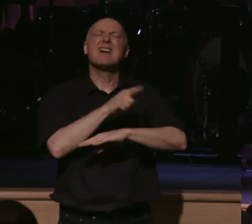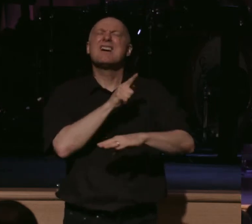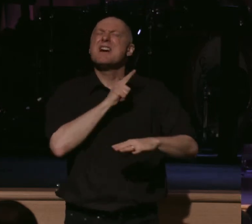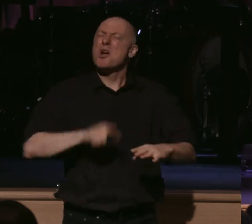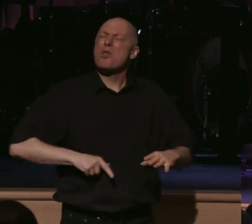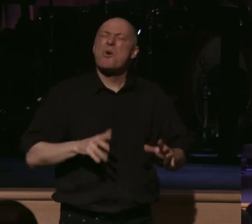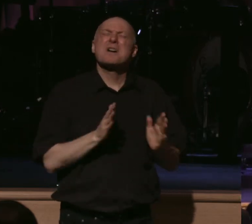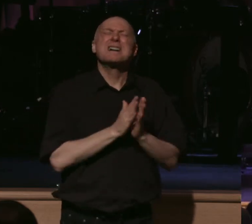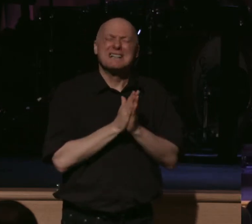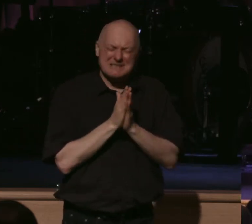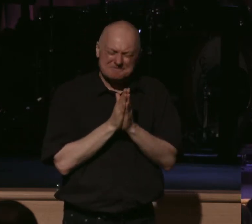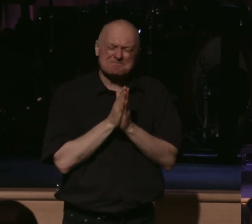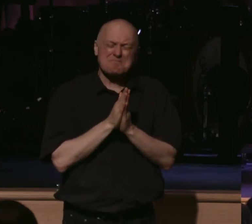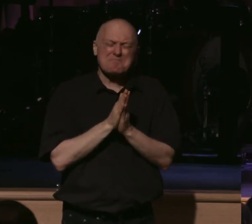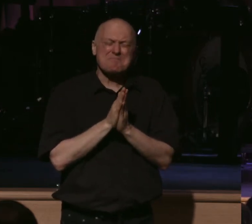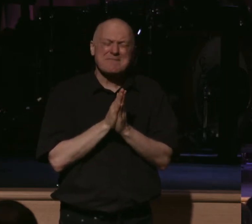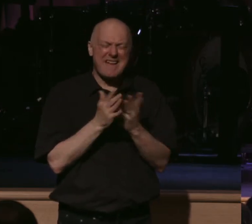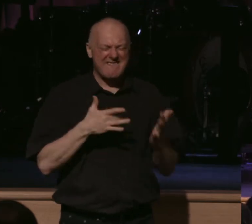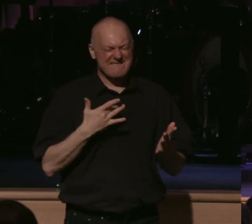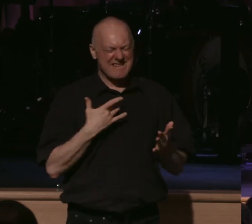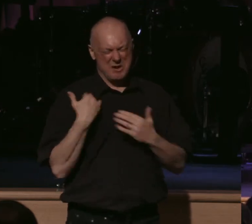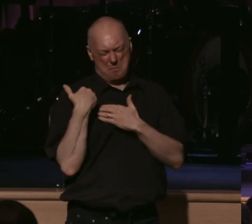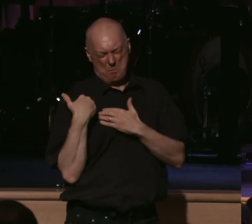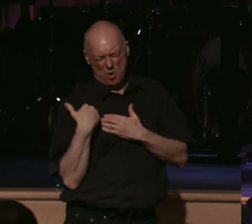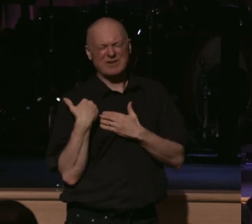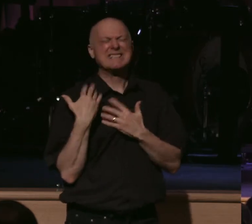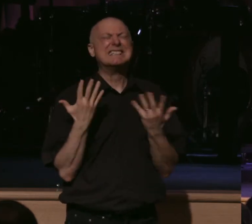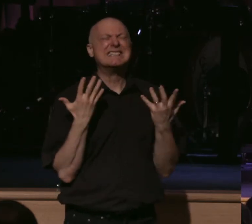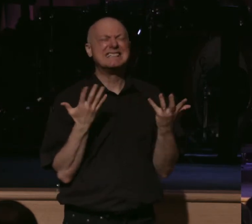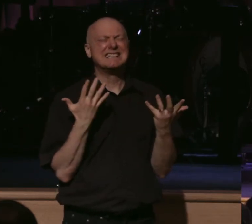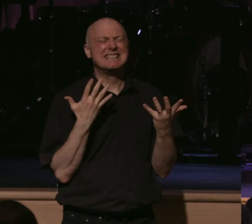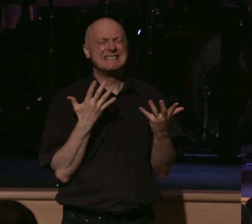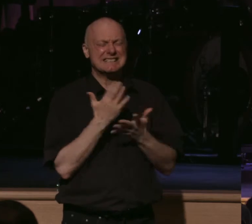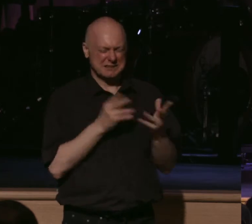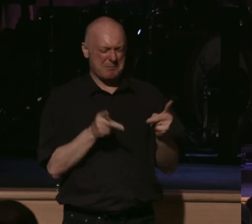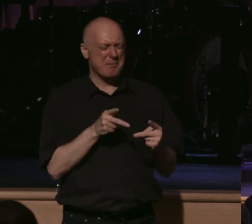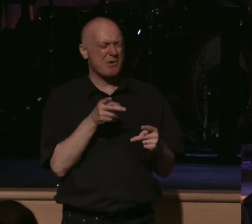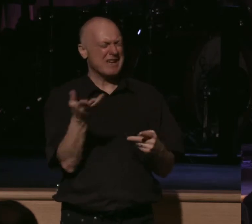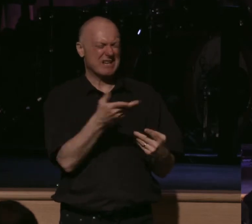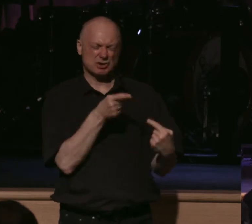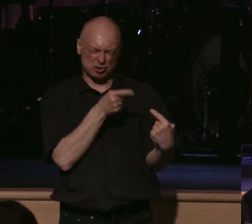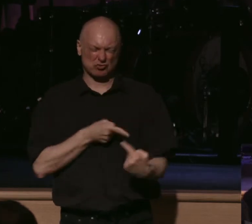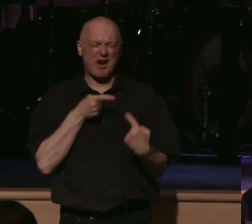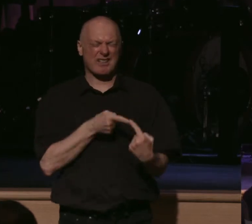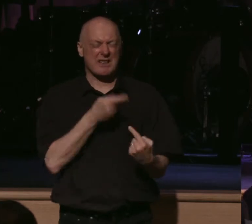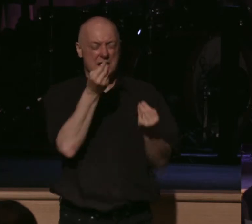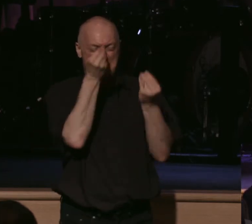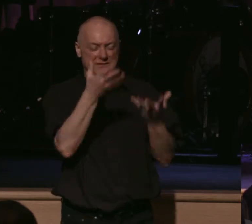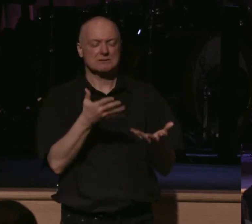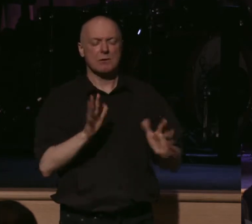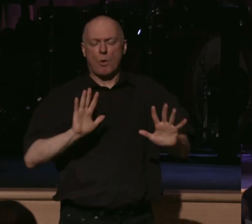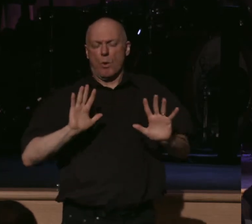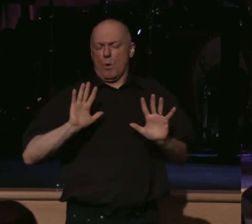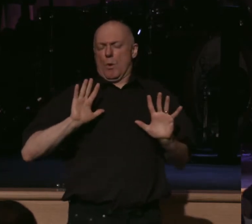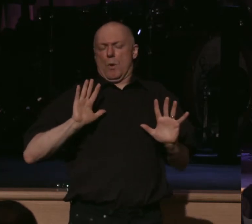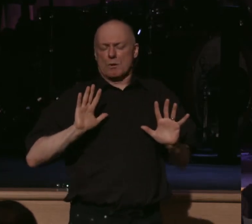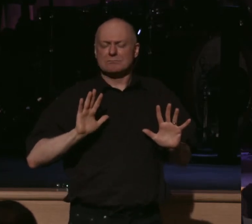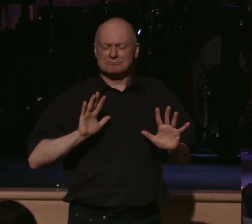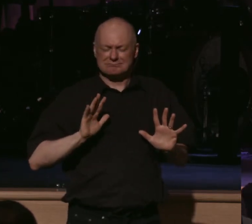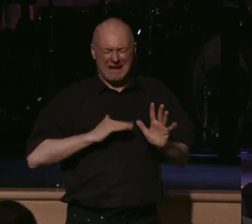just especially burdened even for those who are here right now and who will struggle, Lord, with this message. I just pray that you will, by your